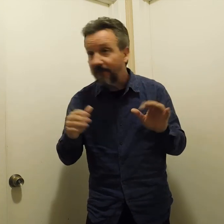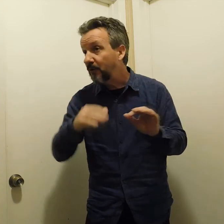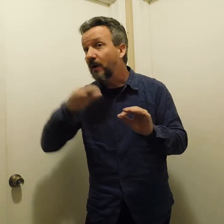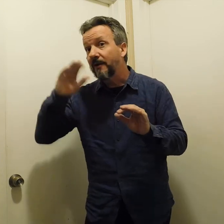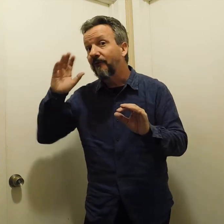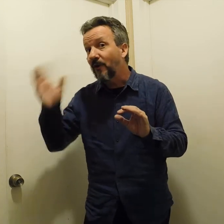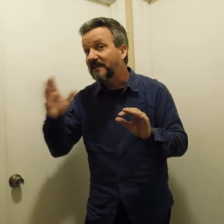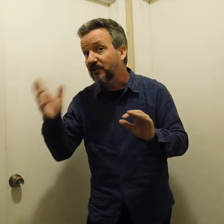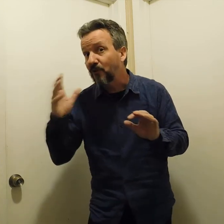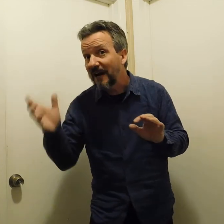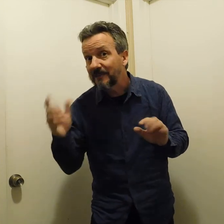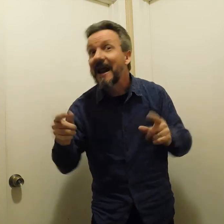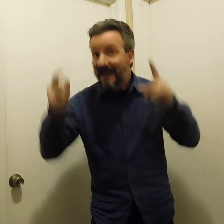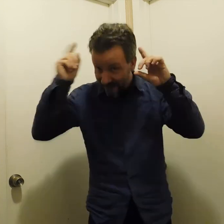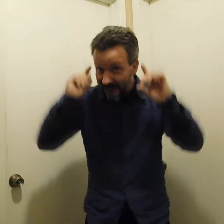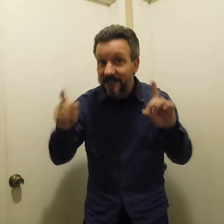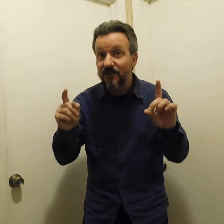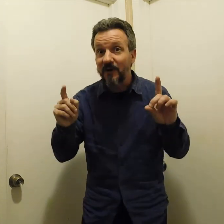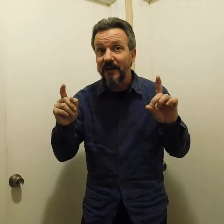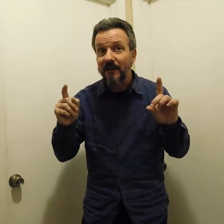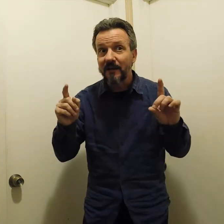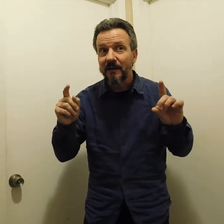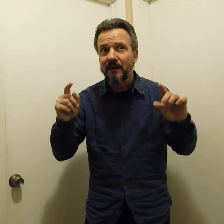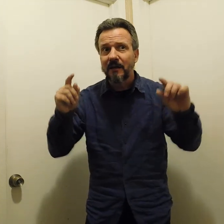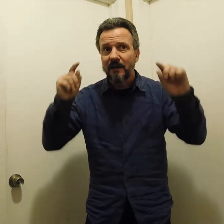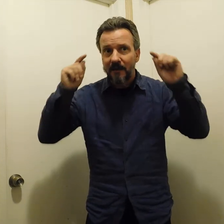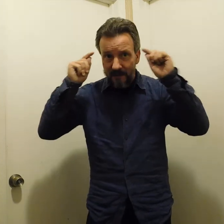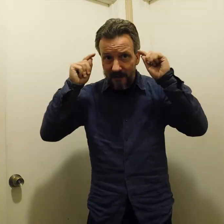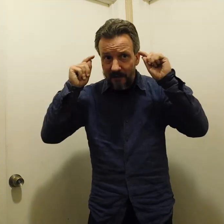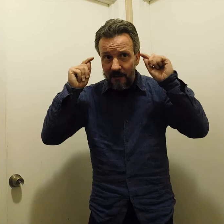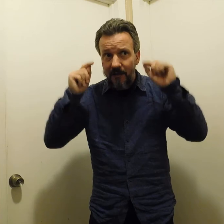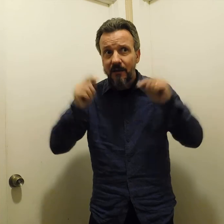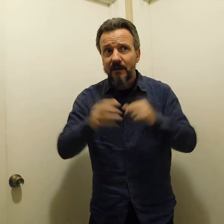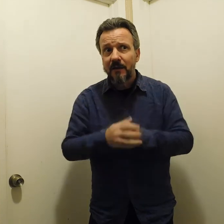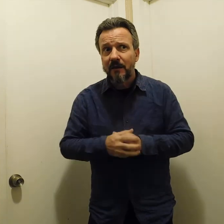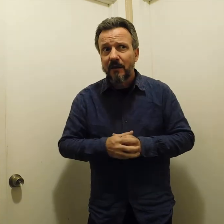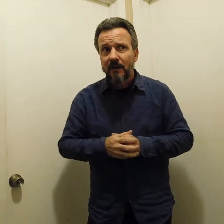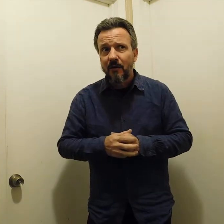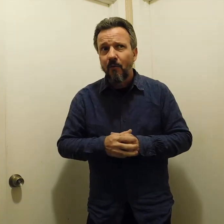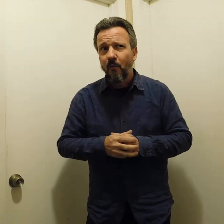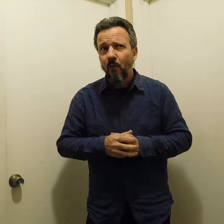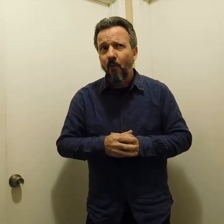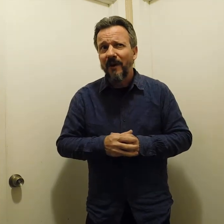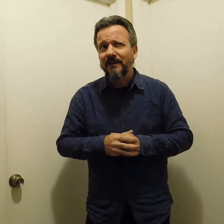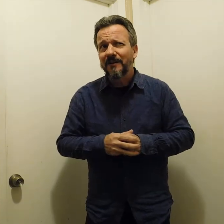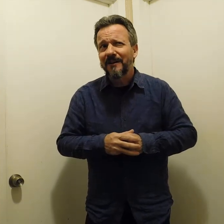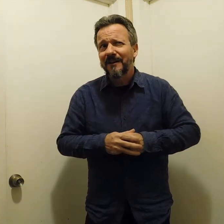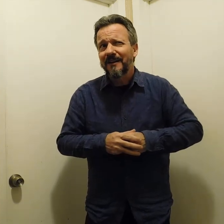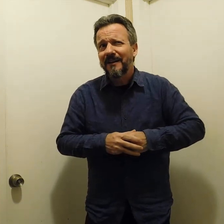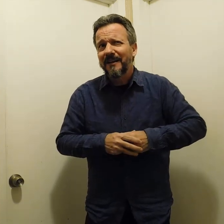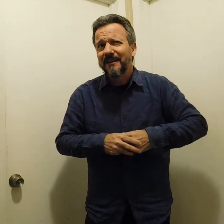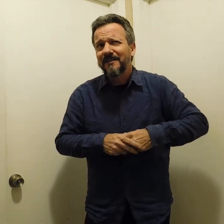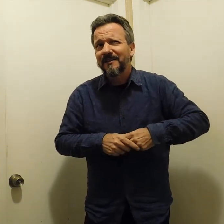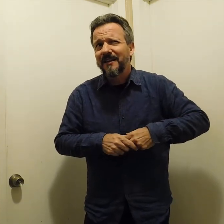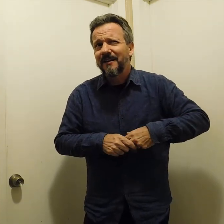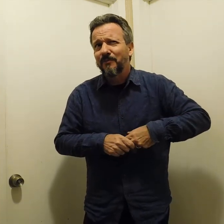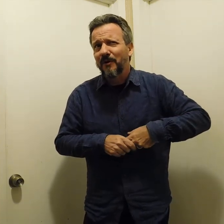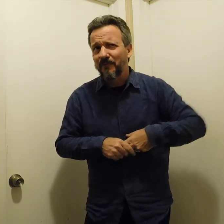If you want to avoid sexual harassment, the easiest way, think, what is inappropriate?